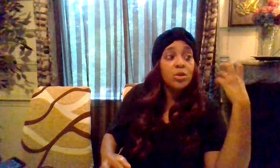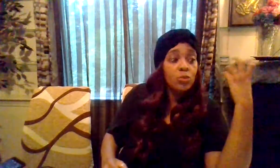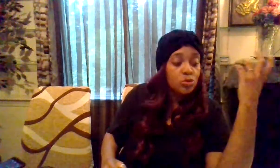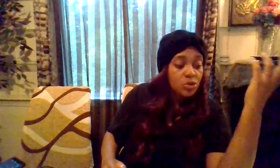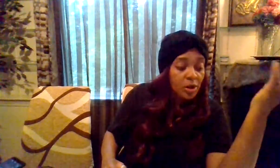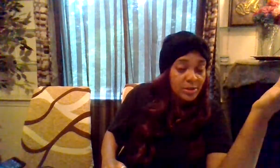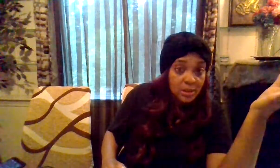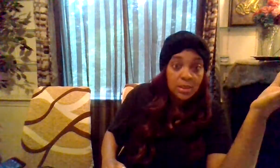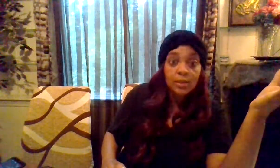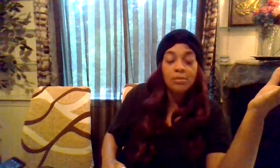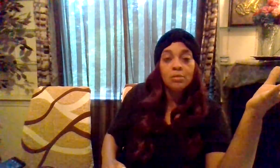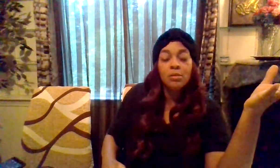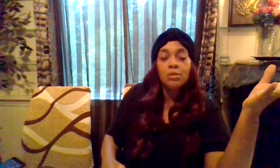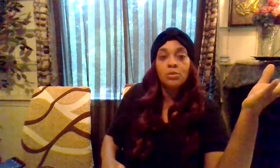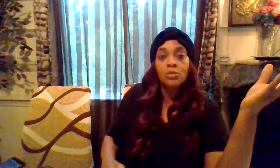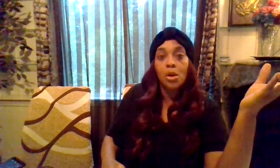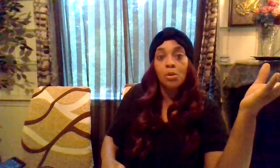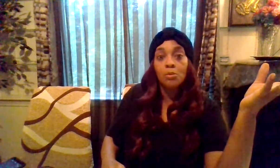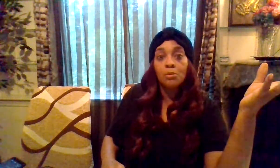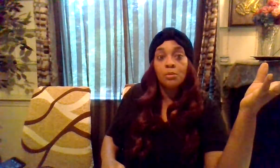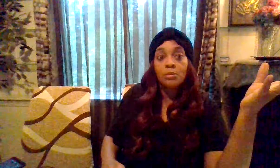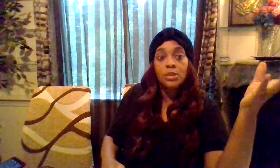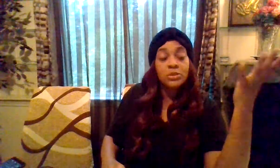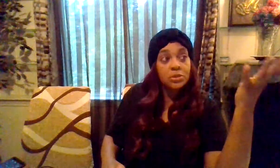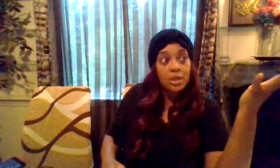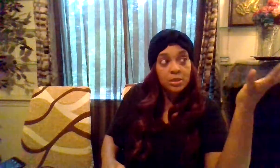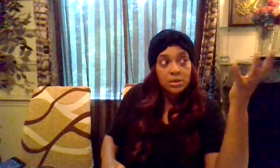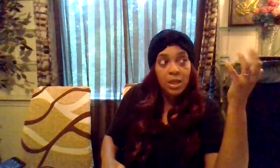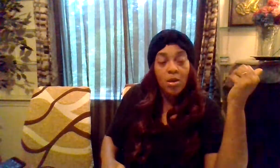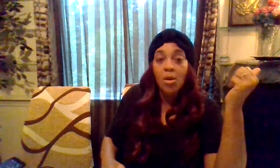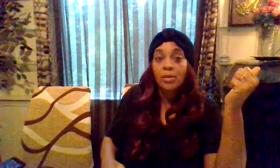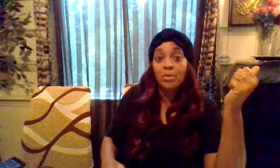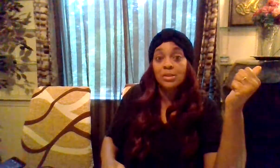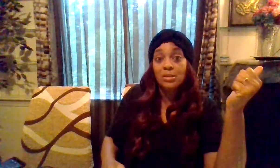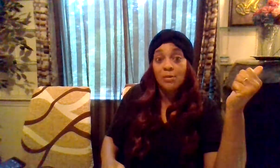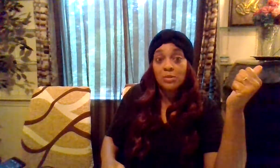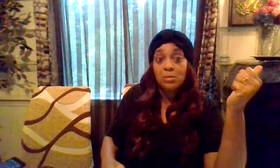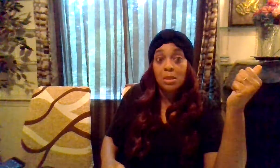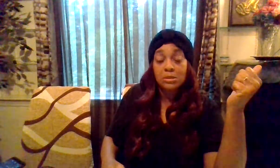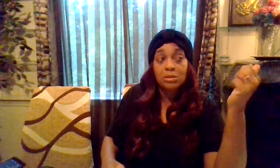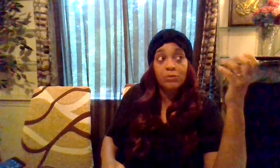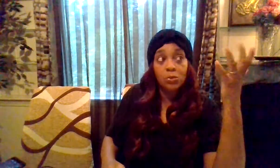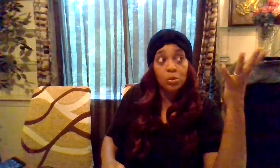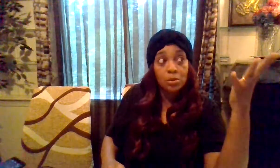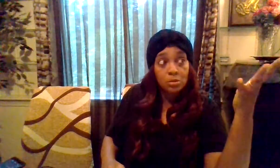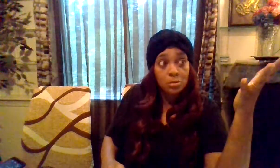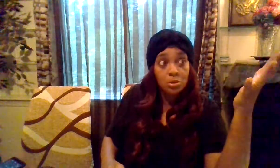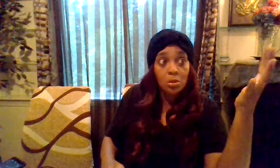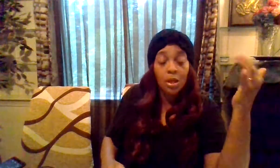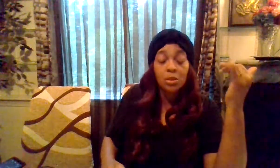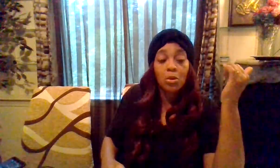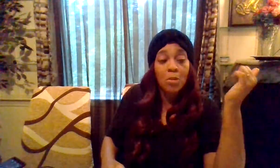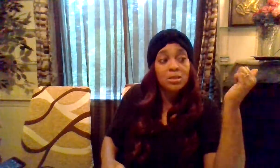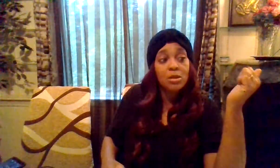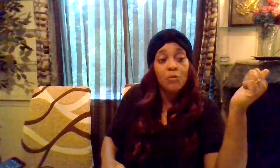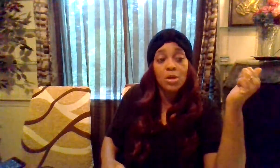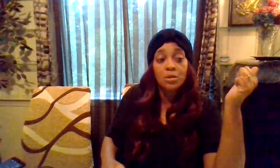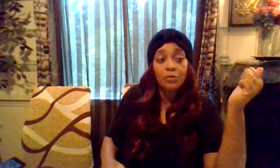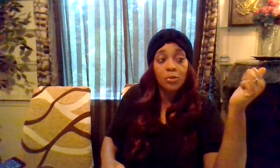then when you start seeing you know these are things it's like oh i didn't place love into myself or you know i didn't know myself on that different